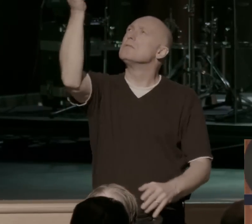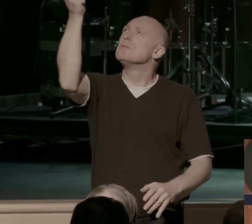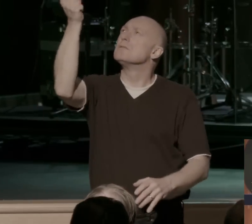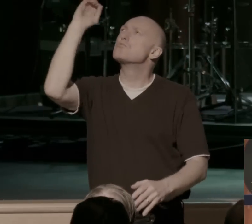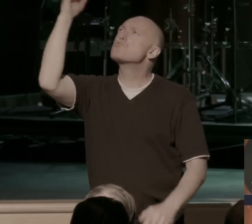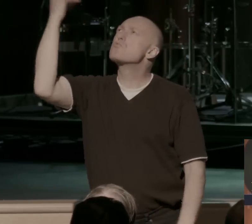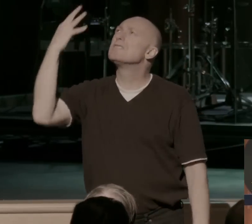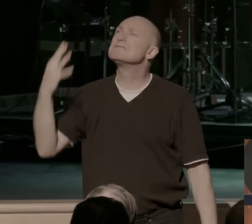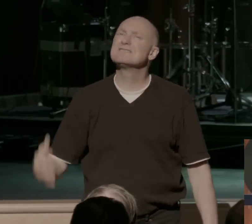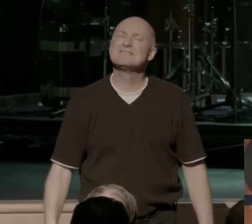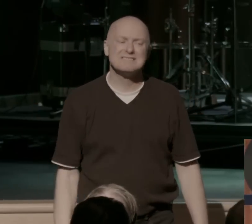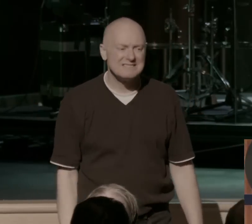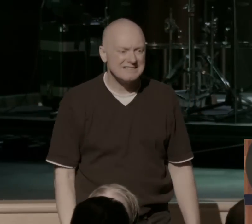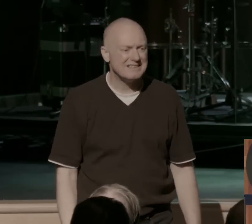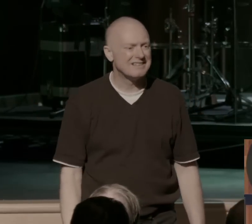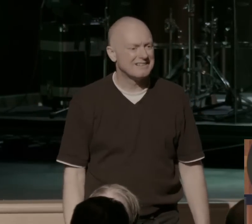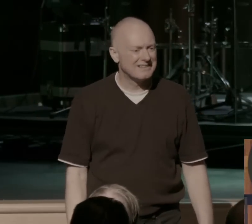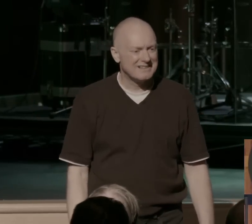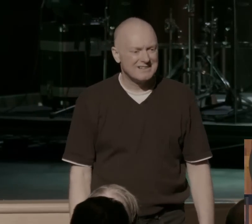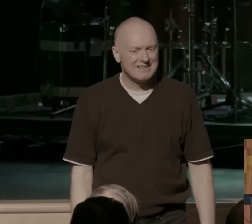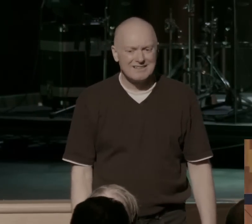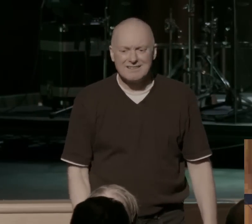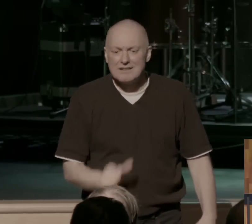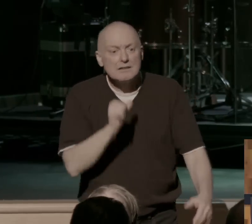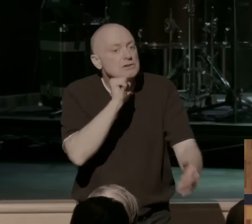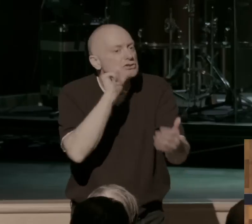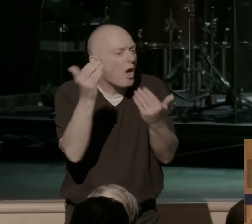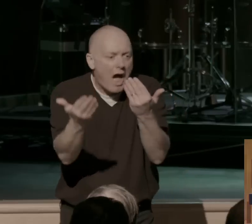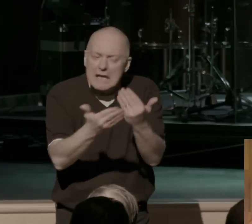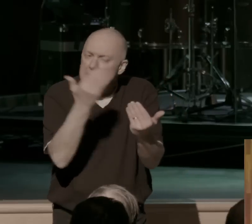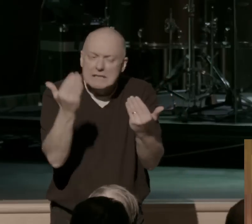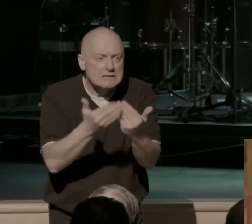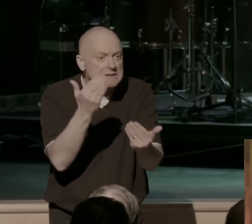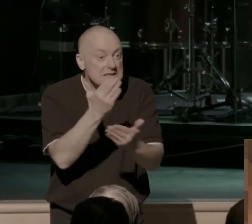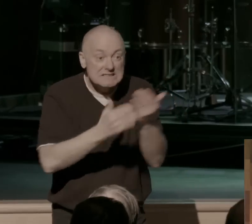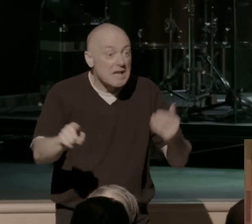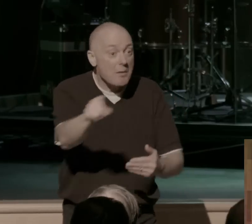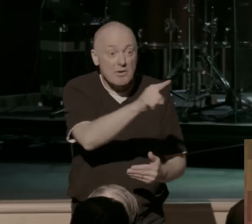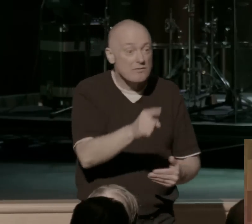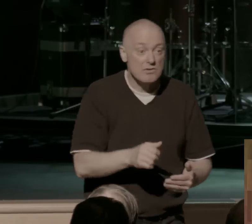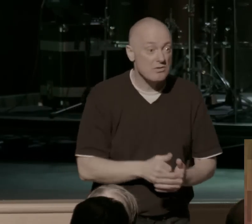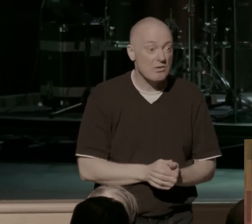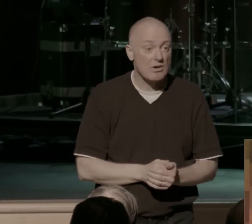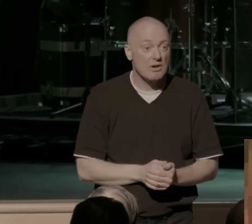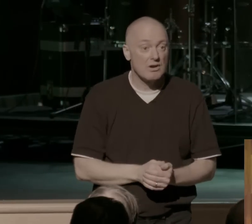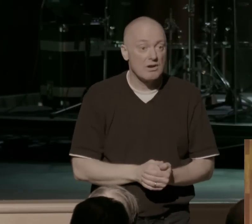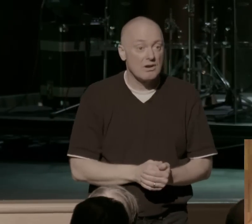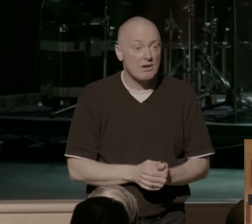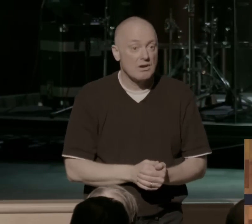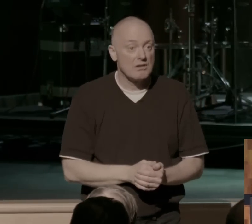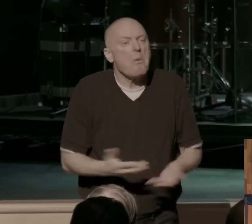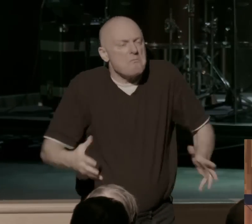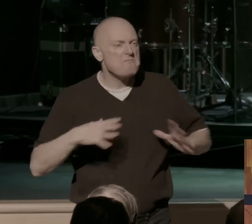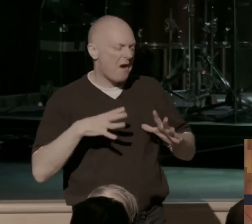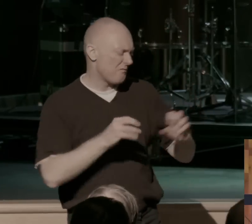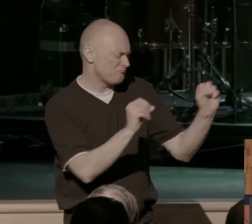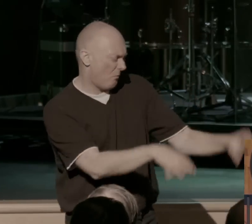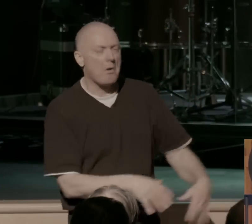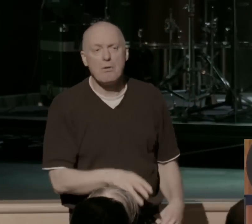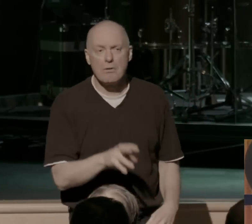I this isn't easy. I mean, for some of you, it's not a matter of, I just drop it and I'm good. For this is going to take a work of the Spirit in your life. It's going to